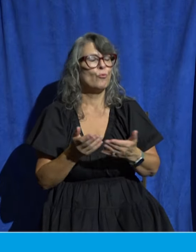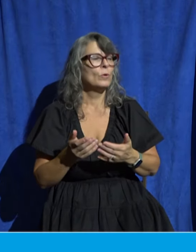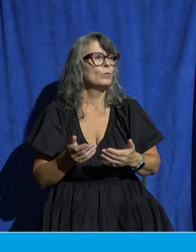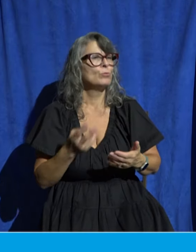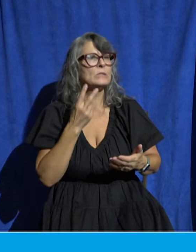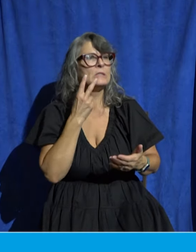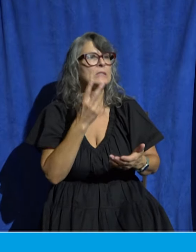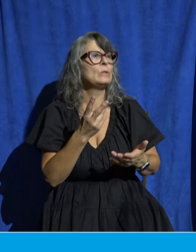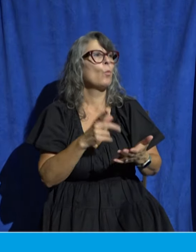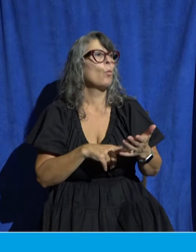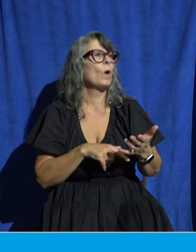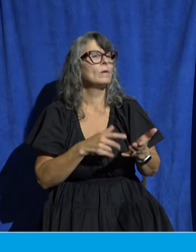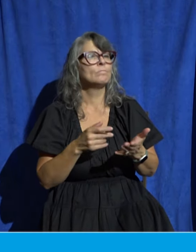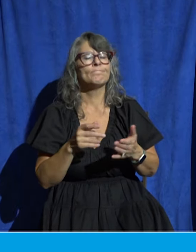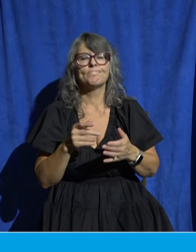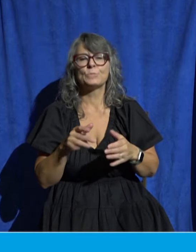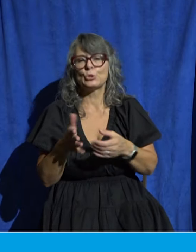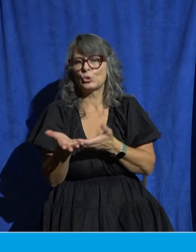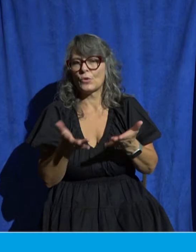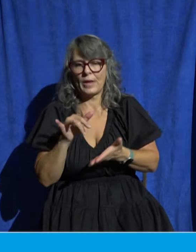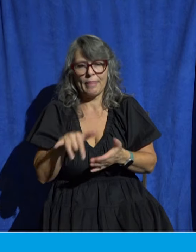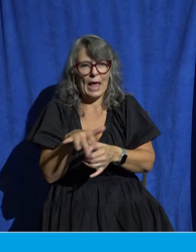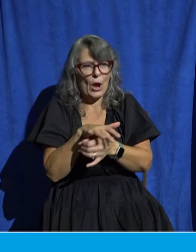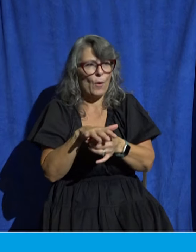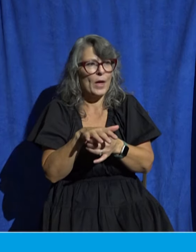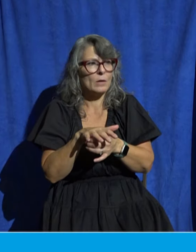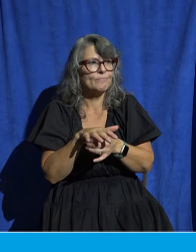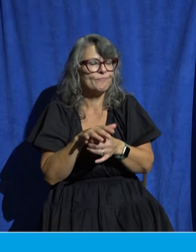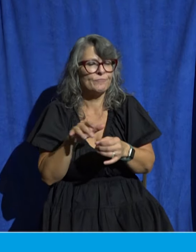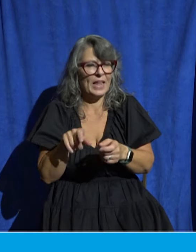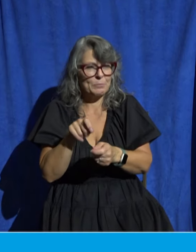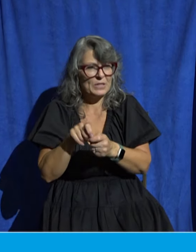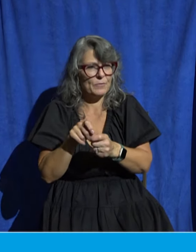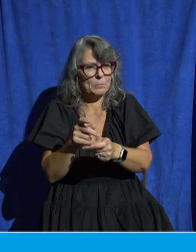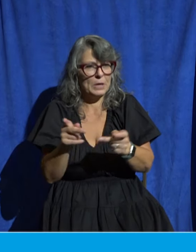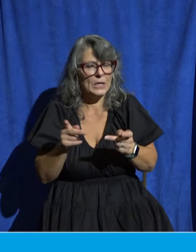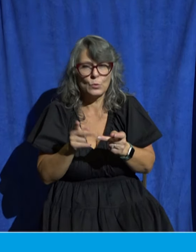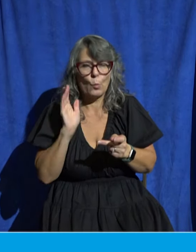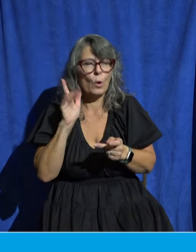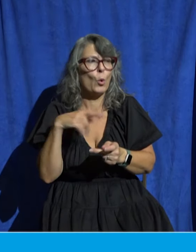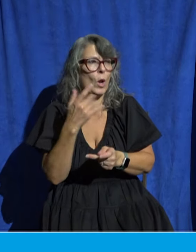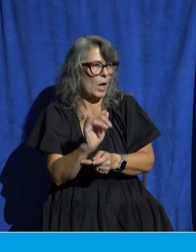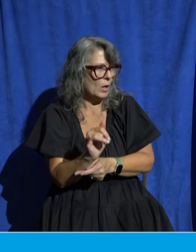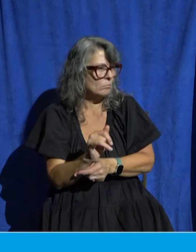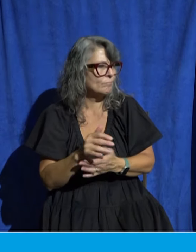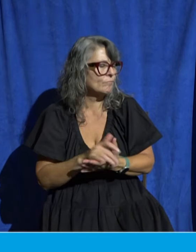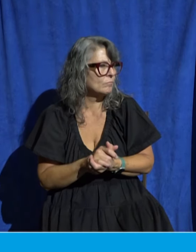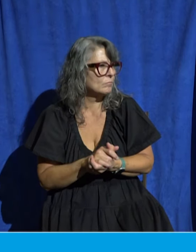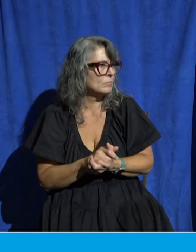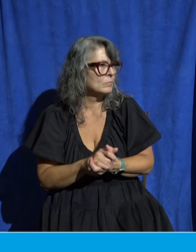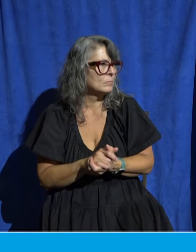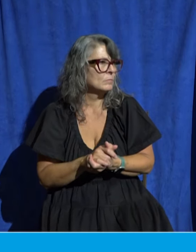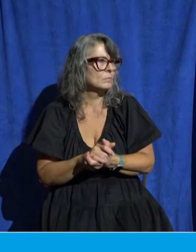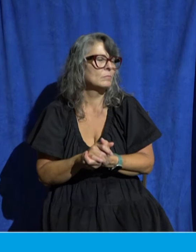and if it's not the right area they can help answer questions or direct you to another place there's even an option down there that says help me I have no idea